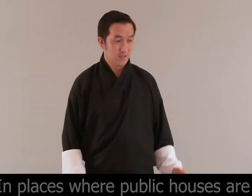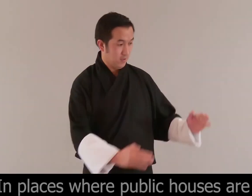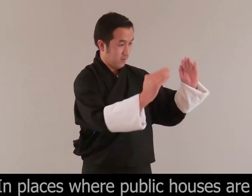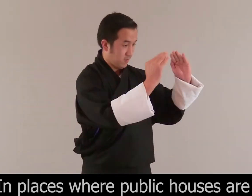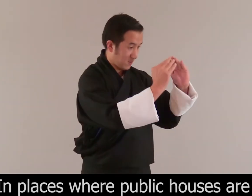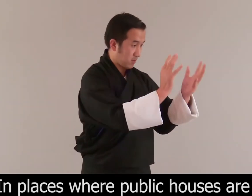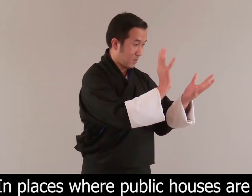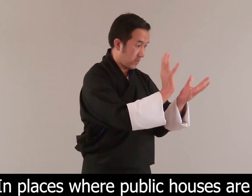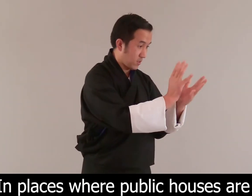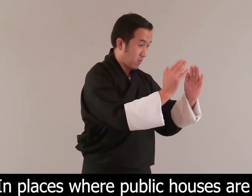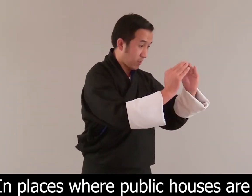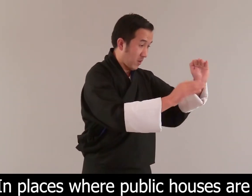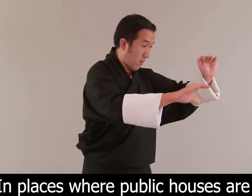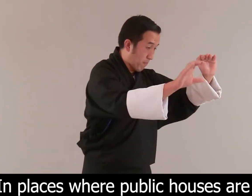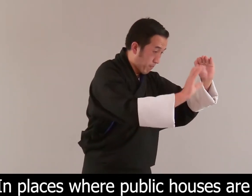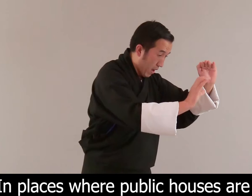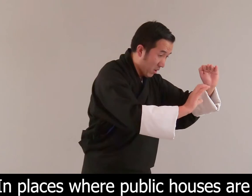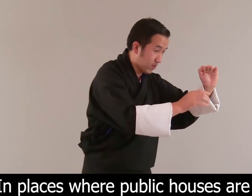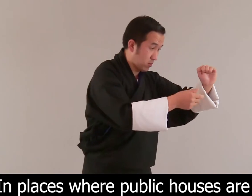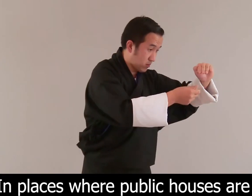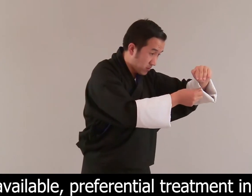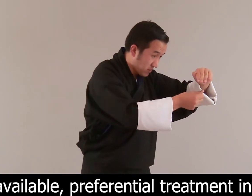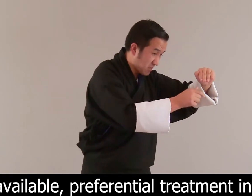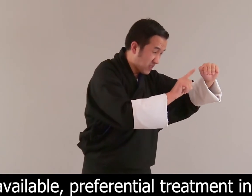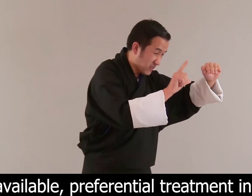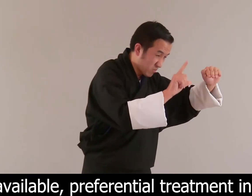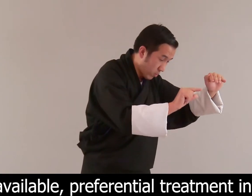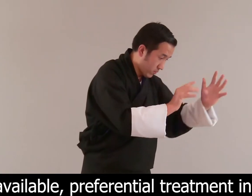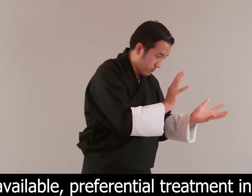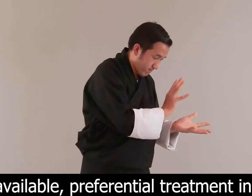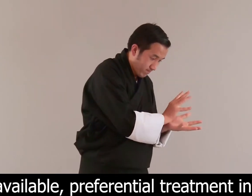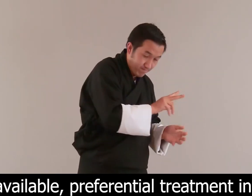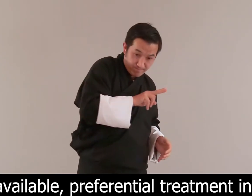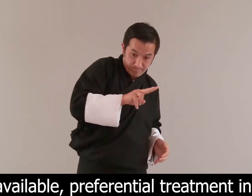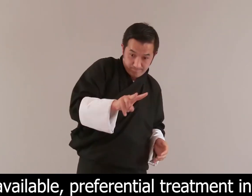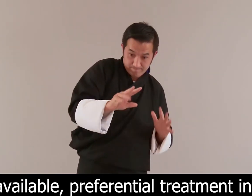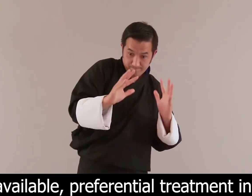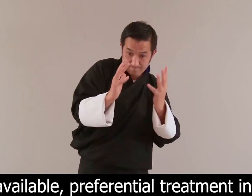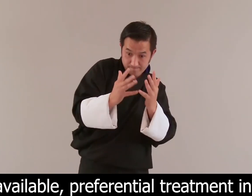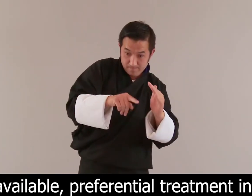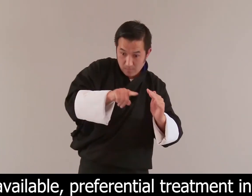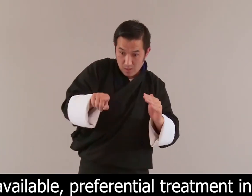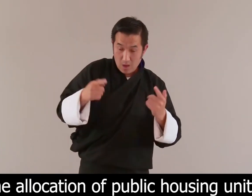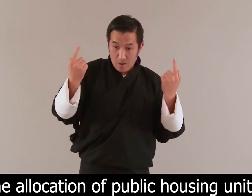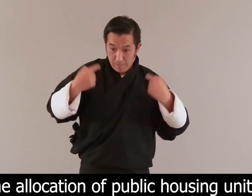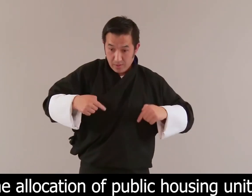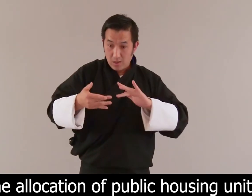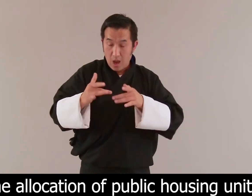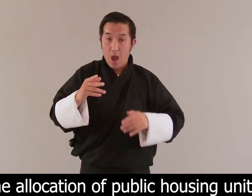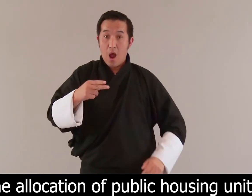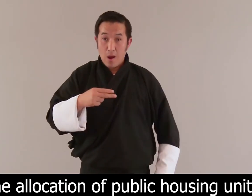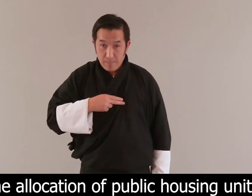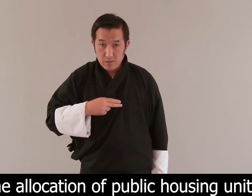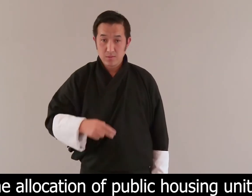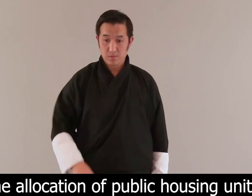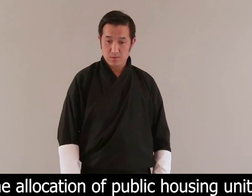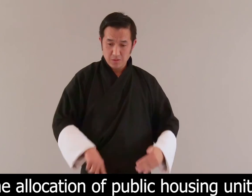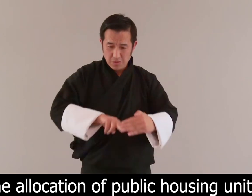In places where public houses are available, preferential treatment in the allocation of public housing